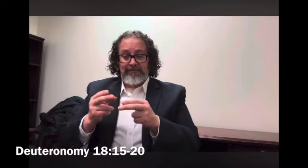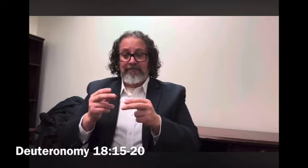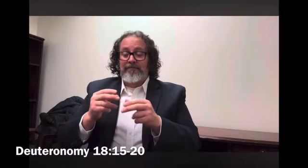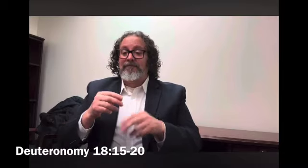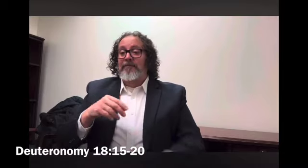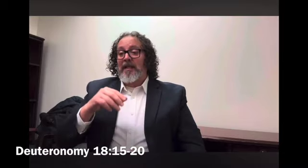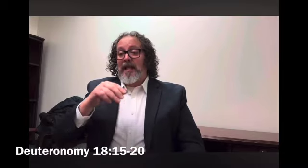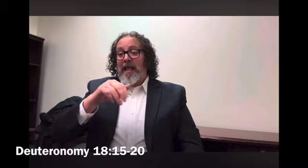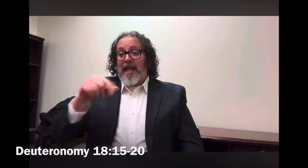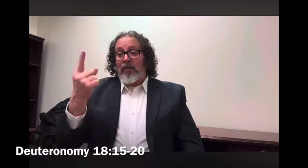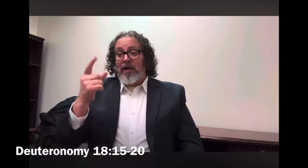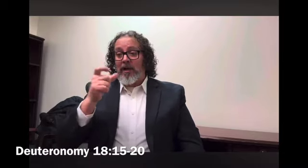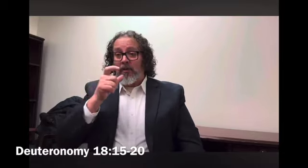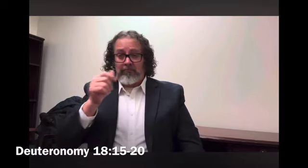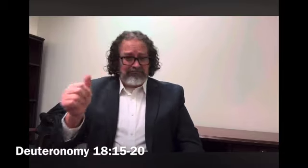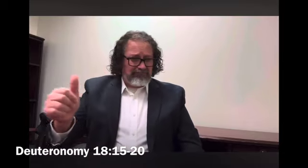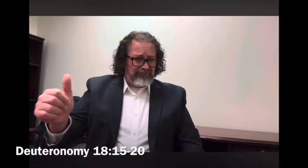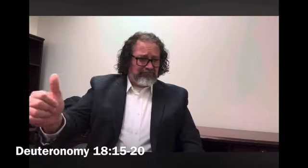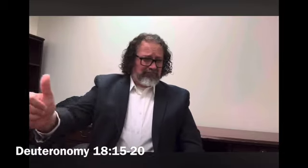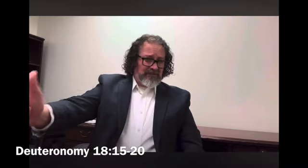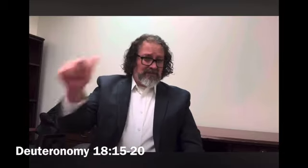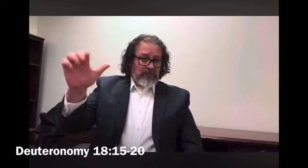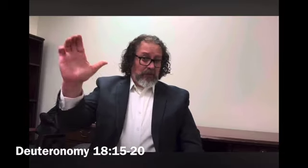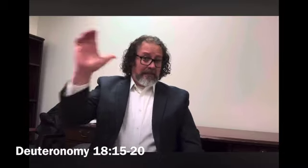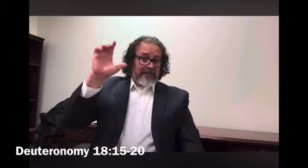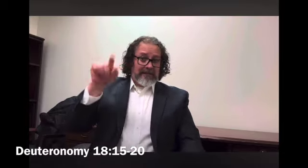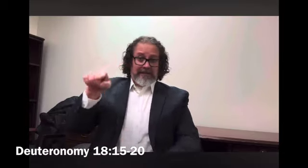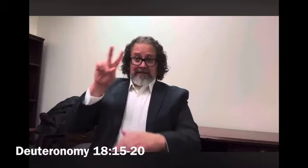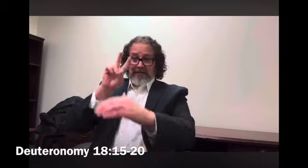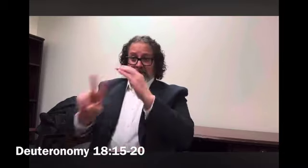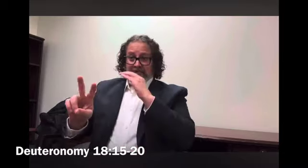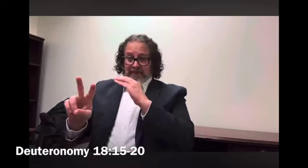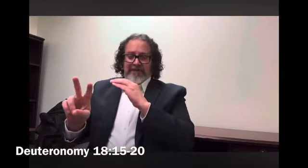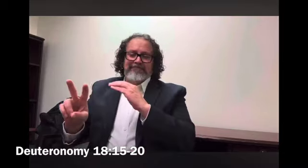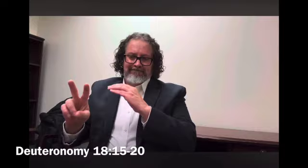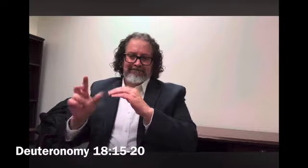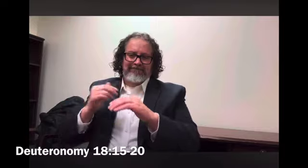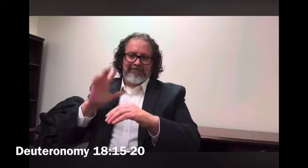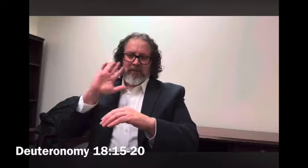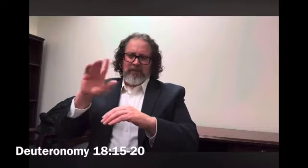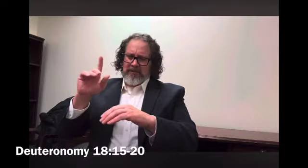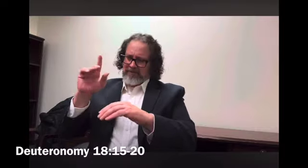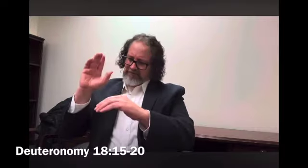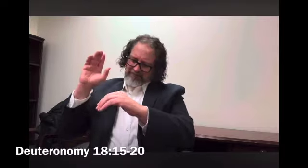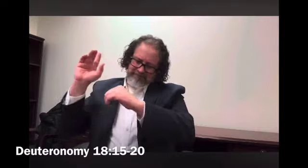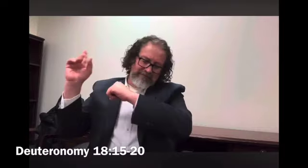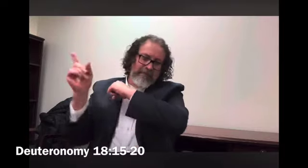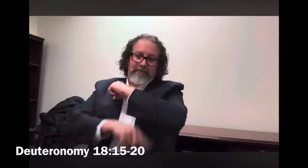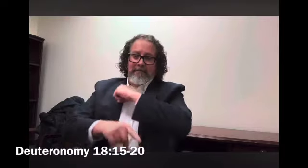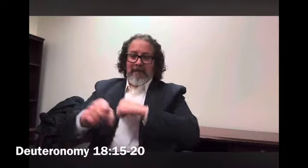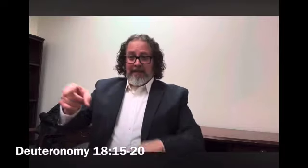an Oracle that I have not commanded him to speak or speaks in the name of other gods